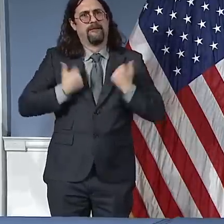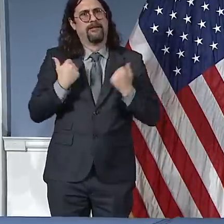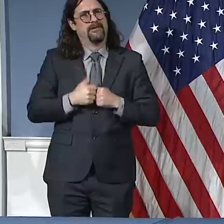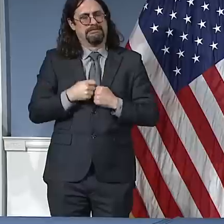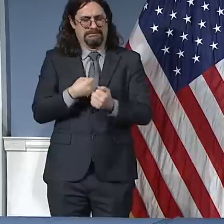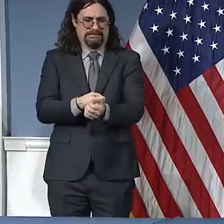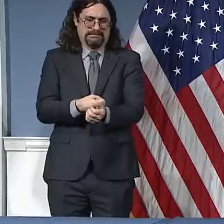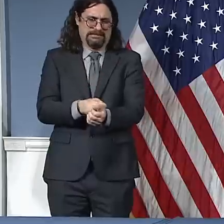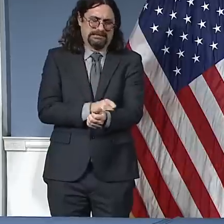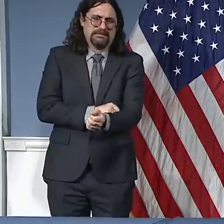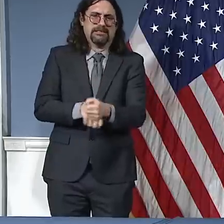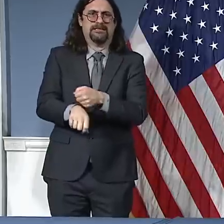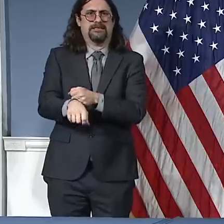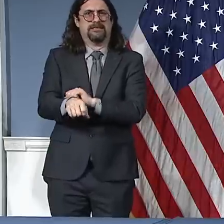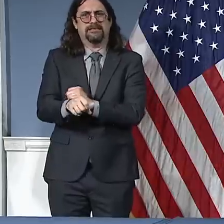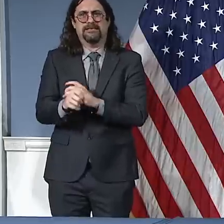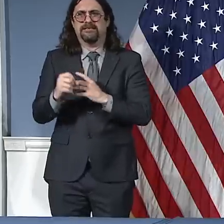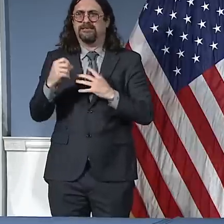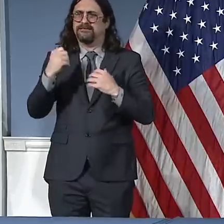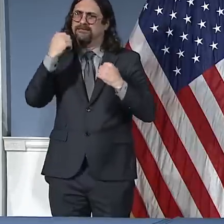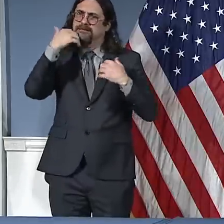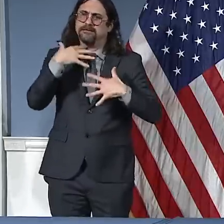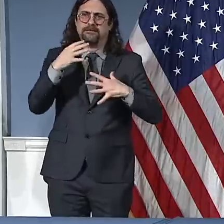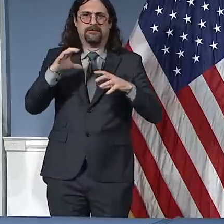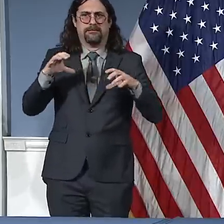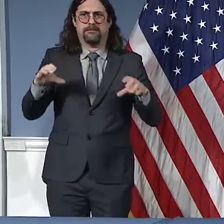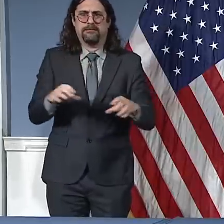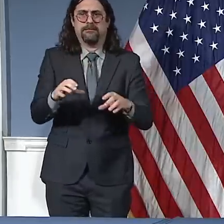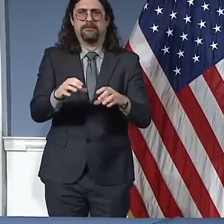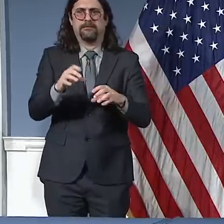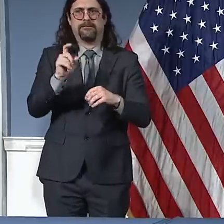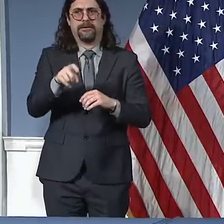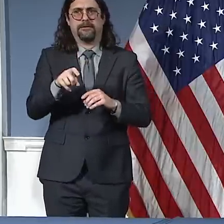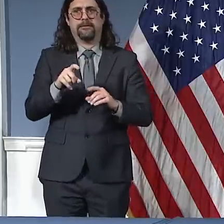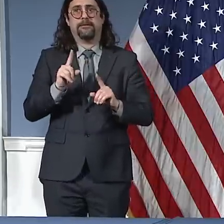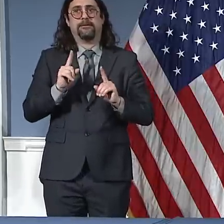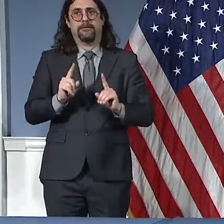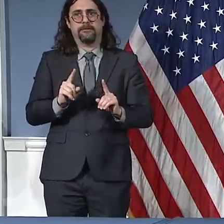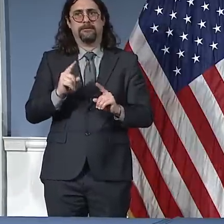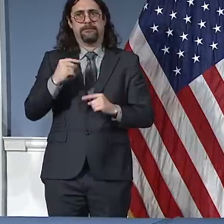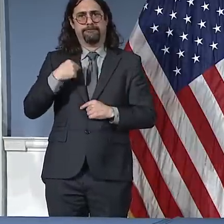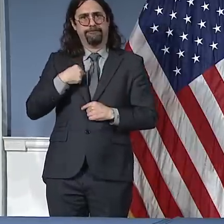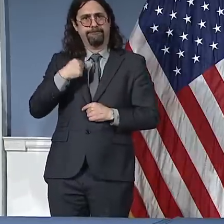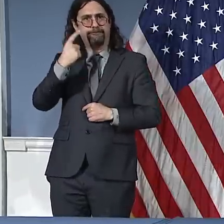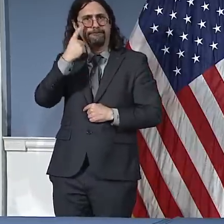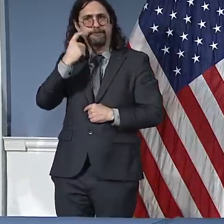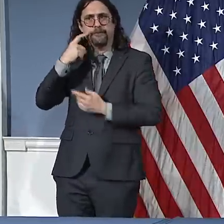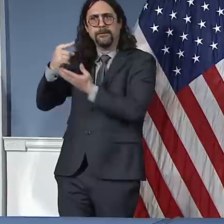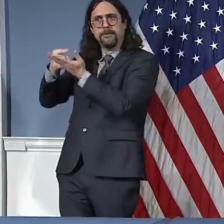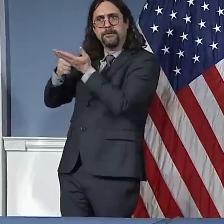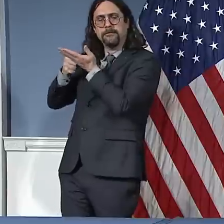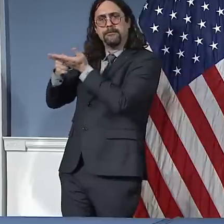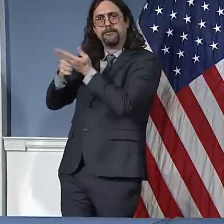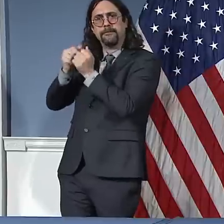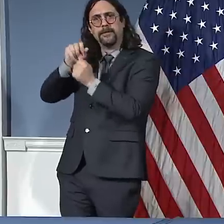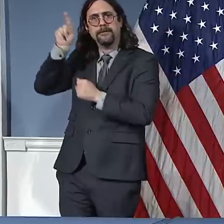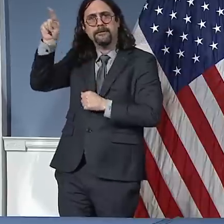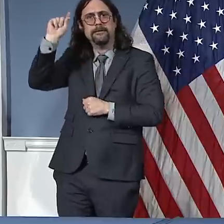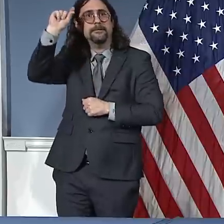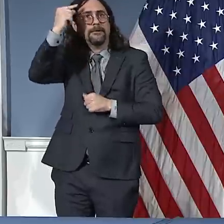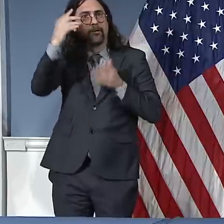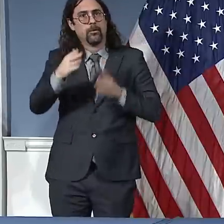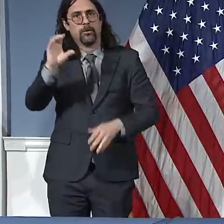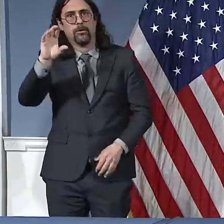most central fact, the most central need, and that is ventilators. That right now, in our efforts to save